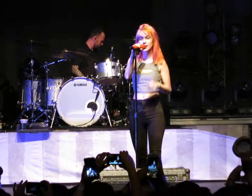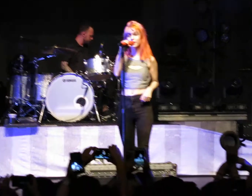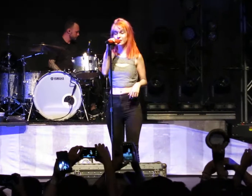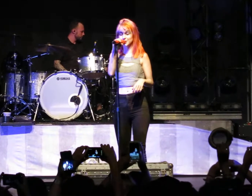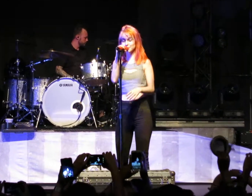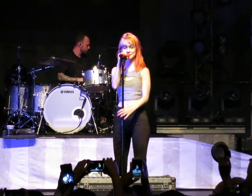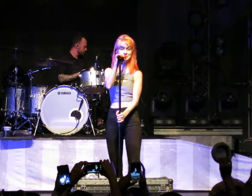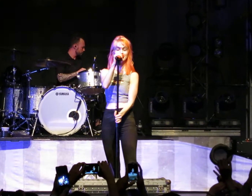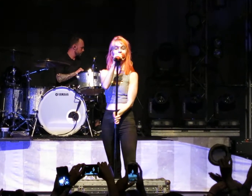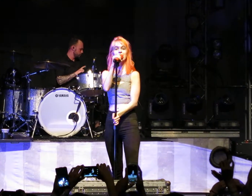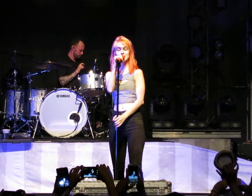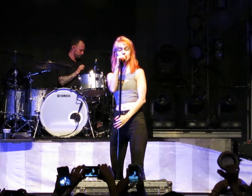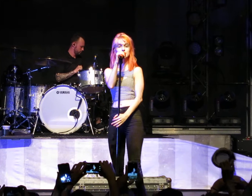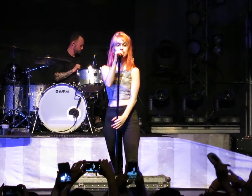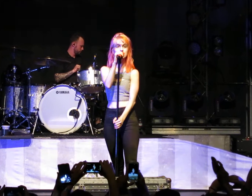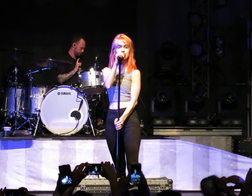Excuse me. So you want some more songs?